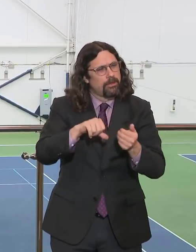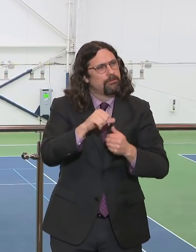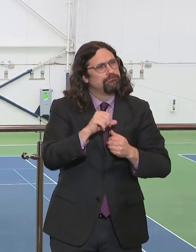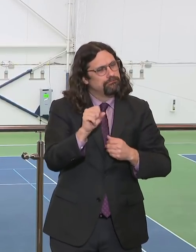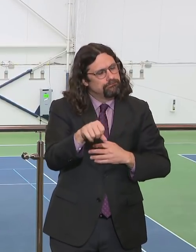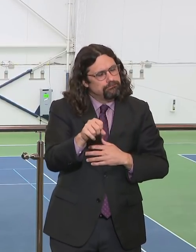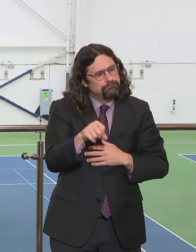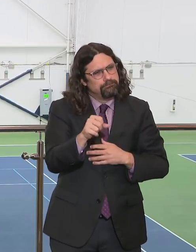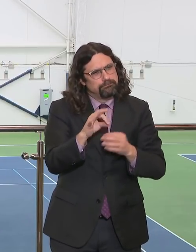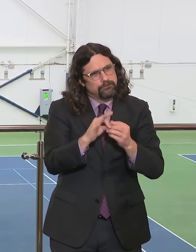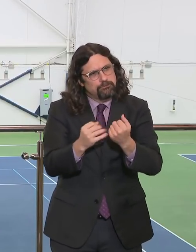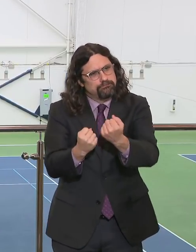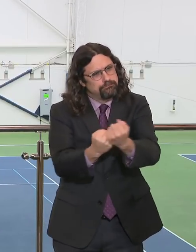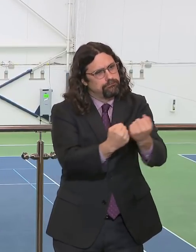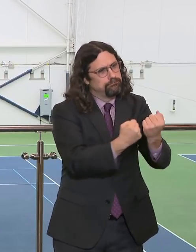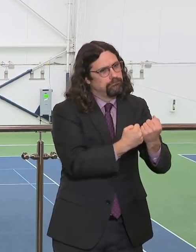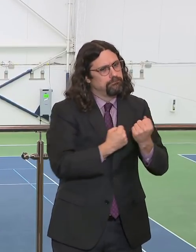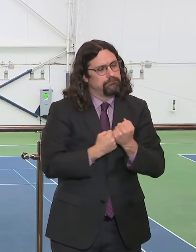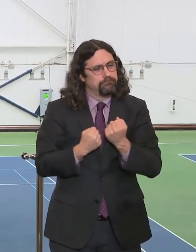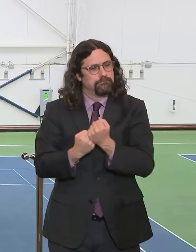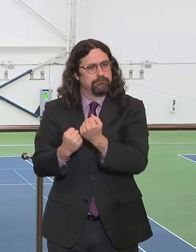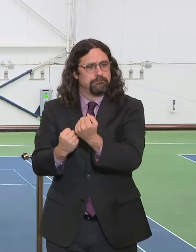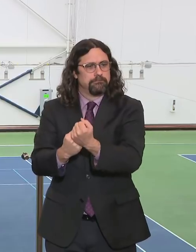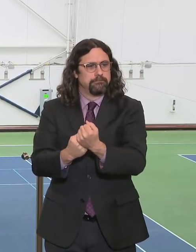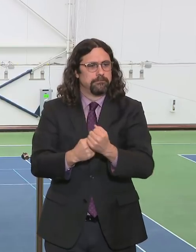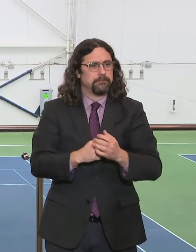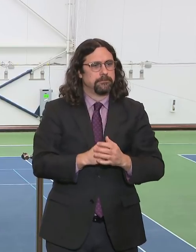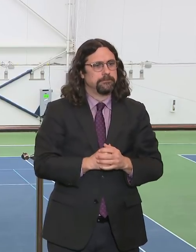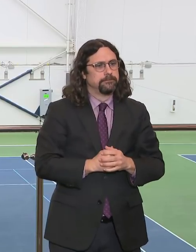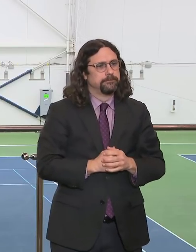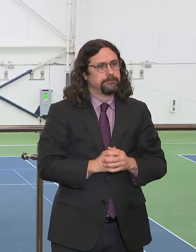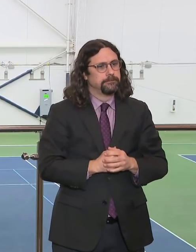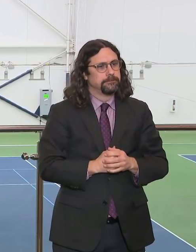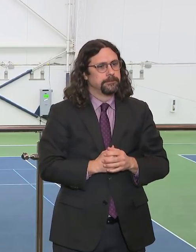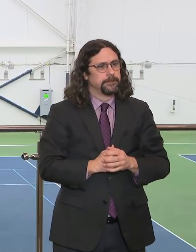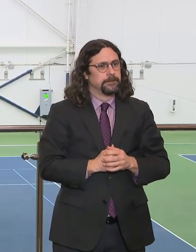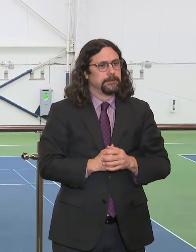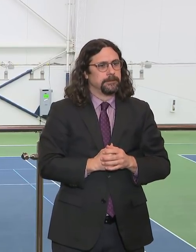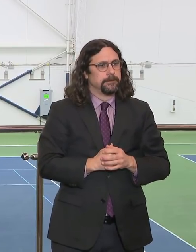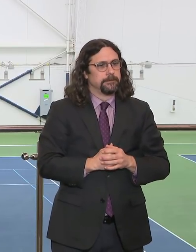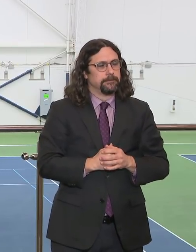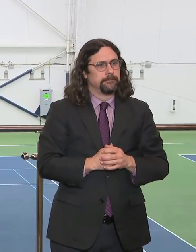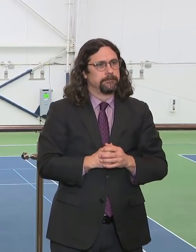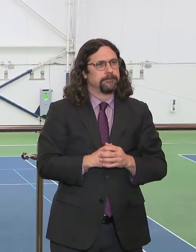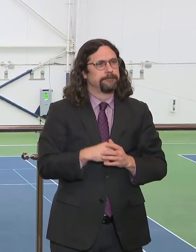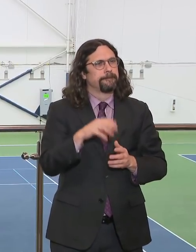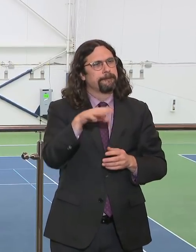And I want to particularly focus on our Department of Correction that's doing such difficult work right now,